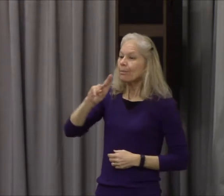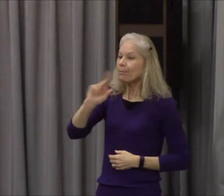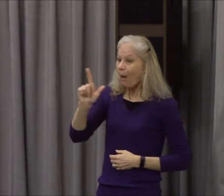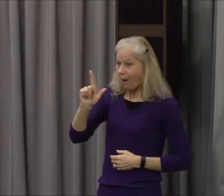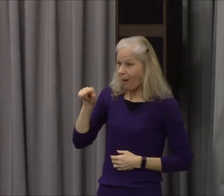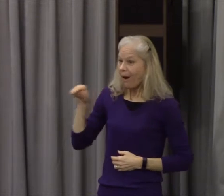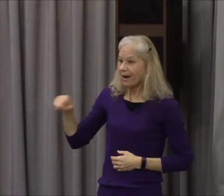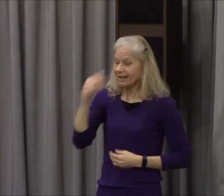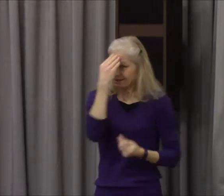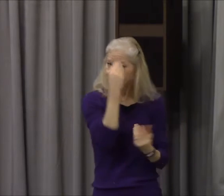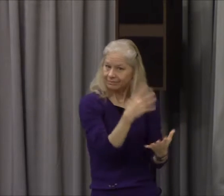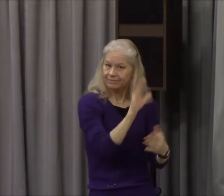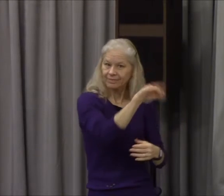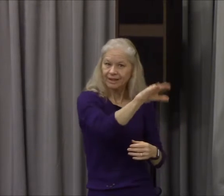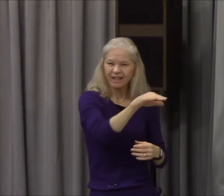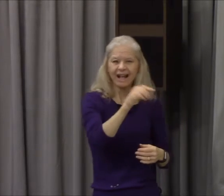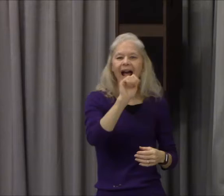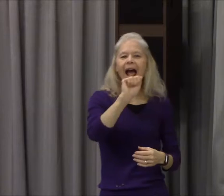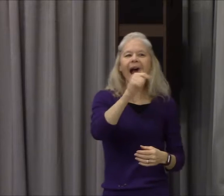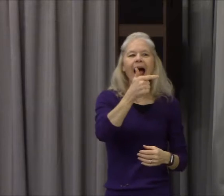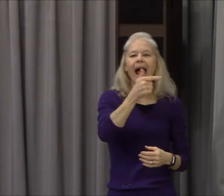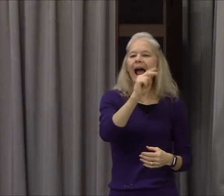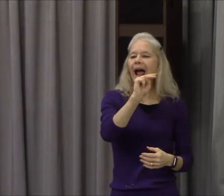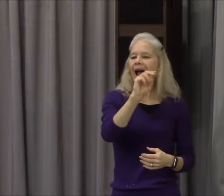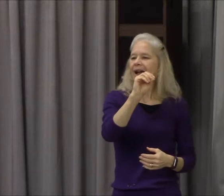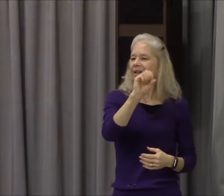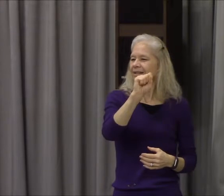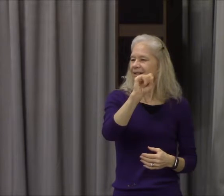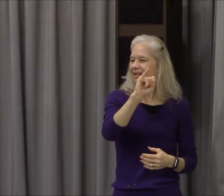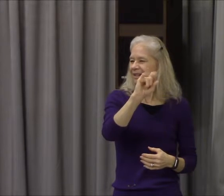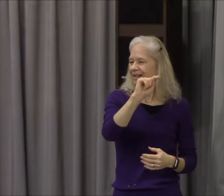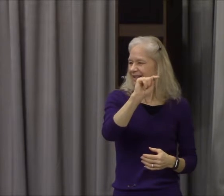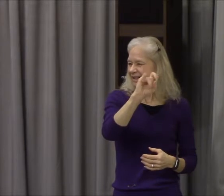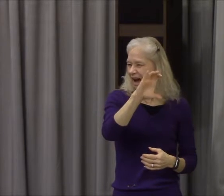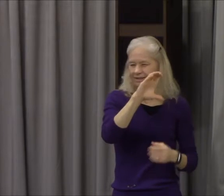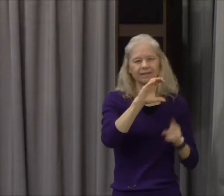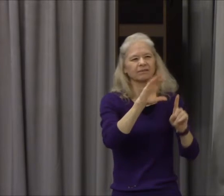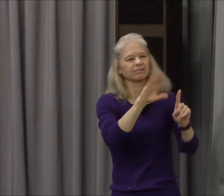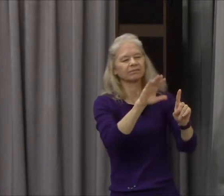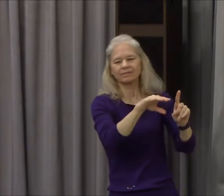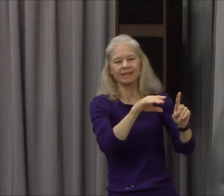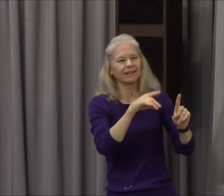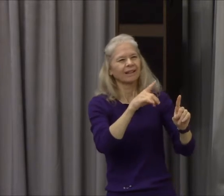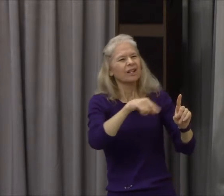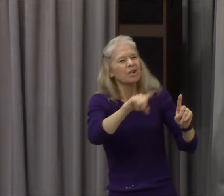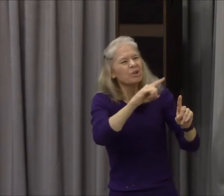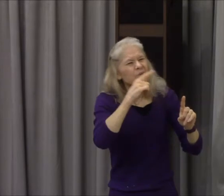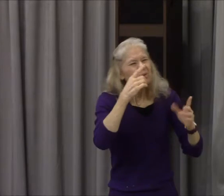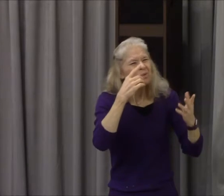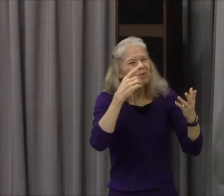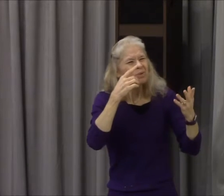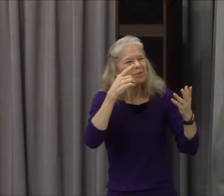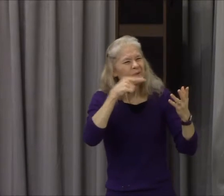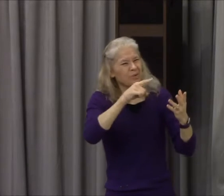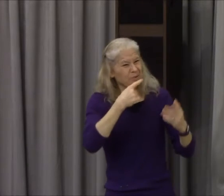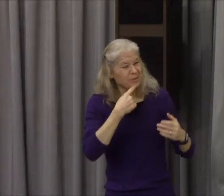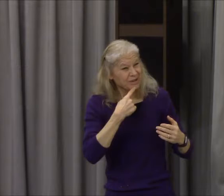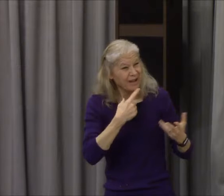to bring Christ down from above. Oh, you're preaching that he came down from heaven? Well, who's going to